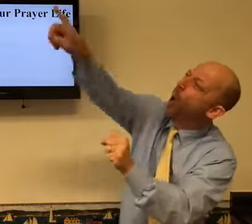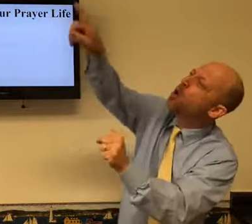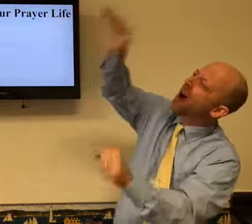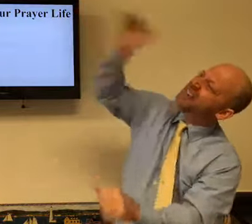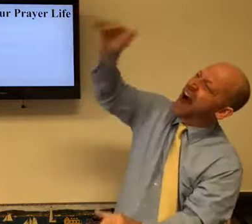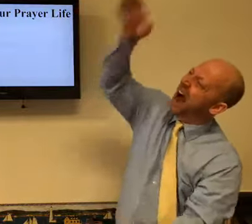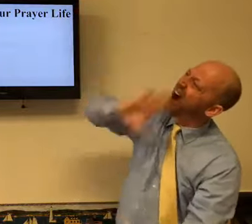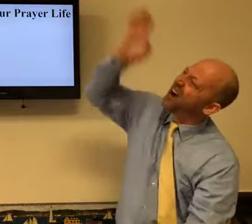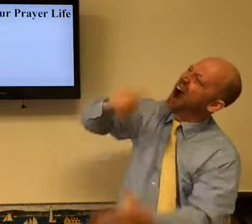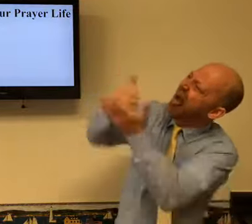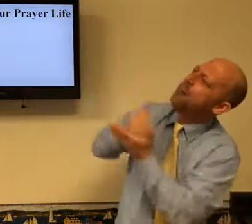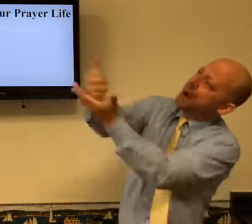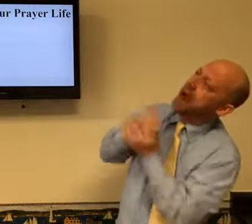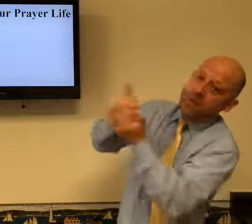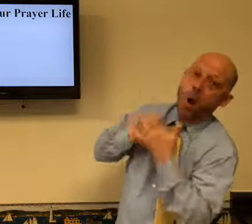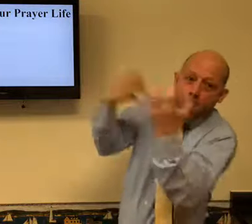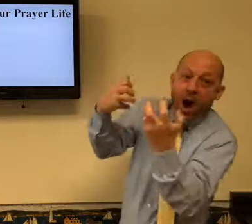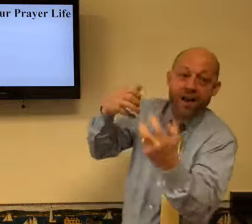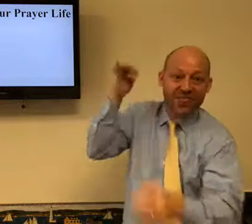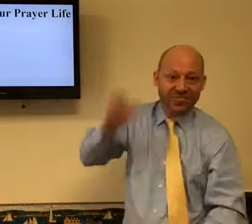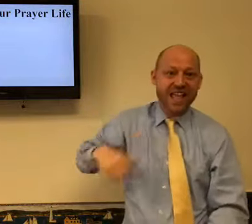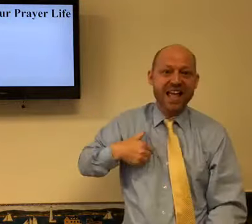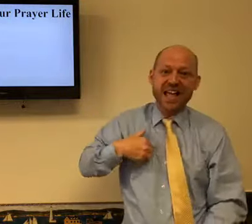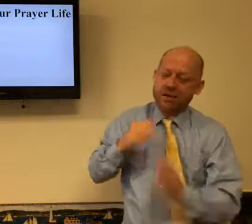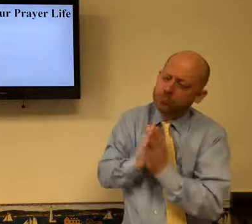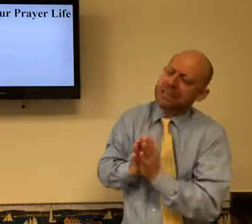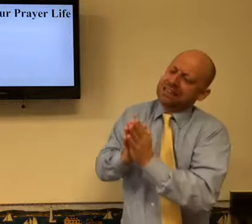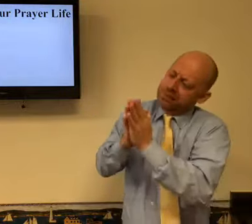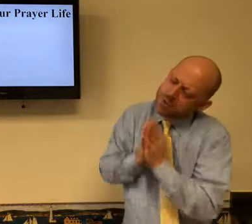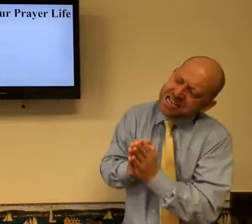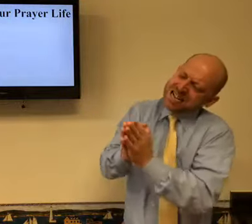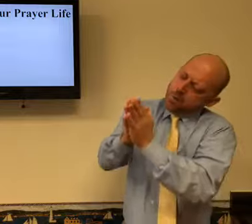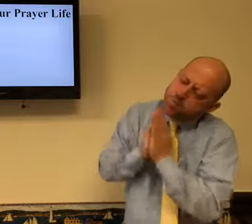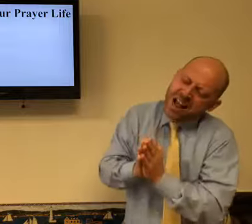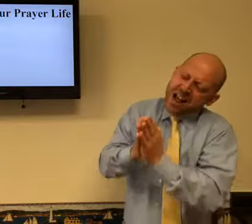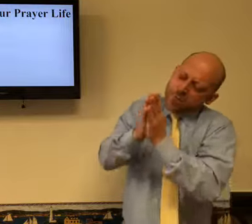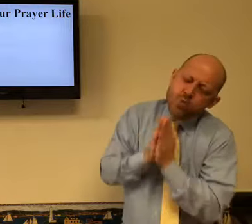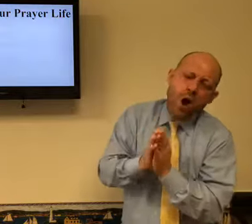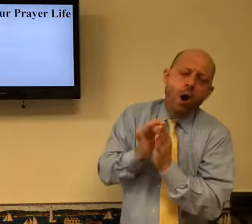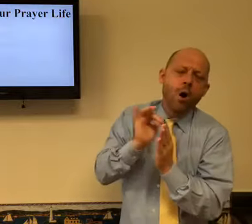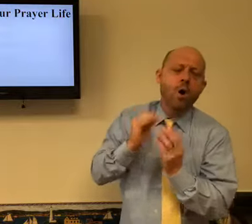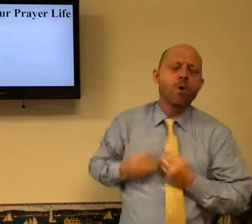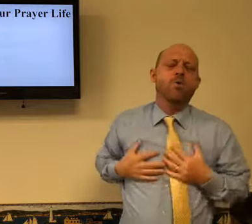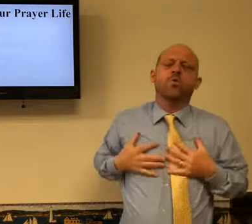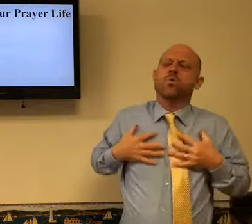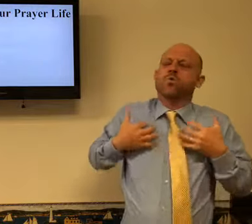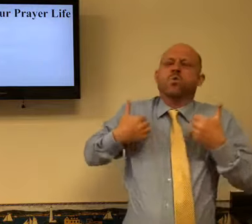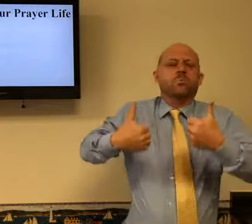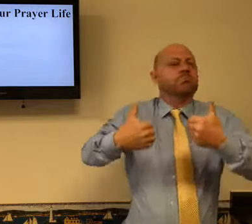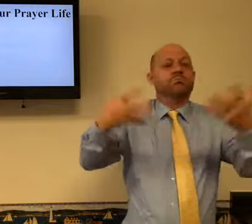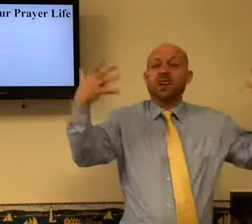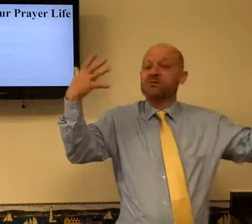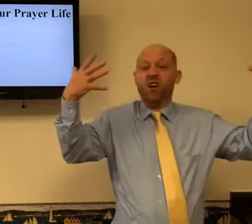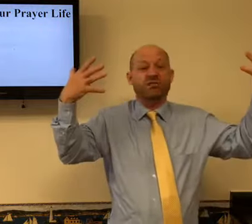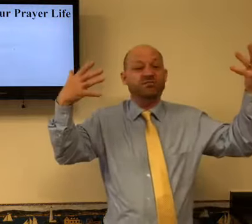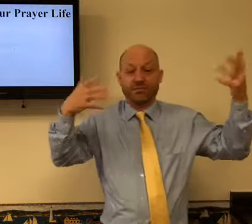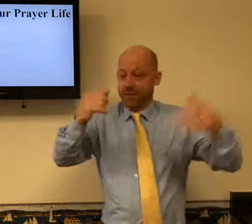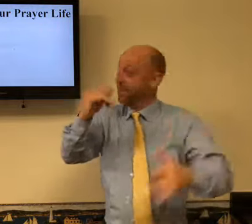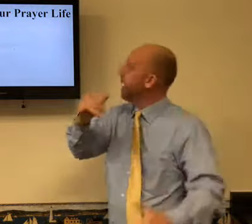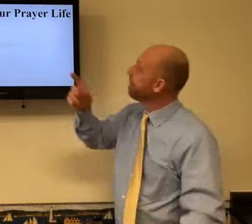to you. want to cling to you. Hey, God, help me. I need you. I want you, and I pray, and I pray, and I he does. He helps me.